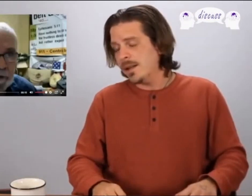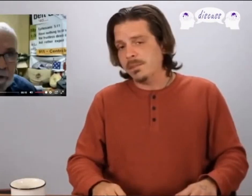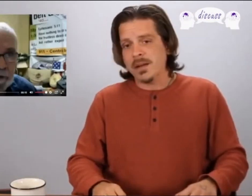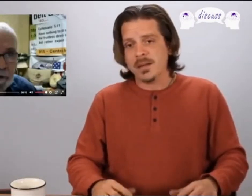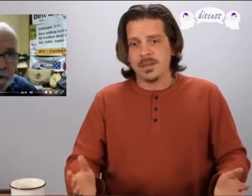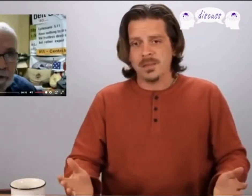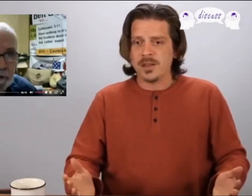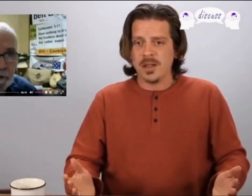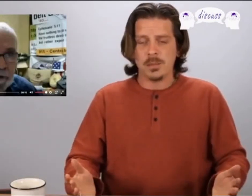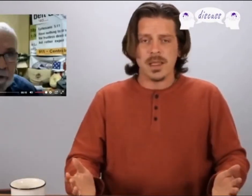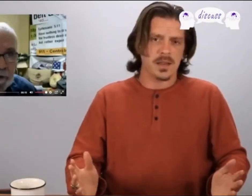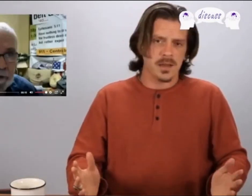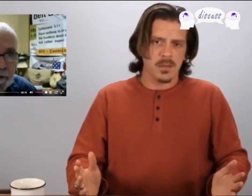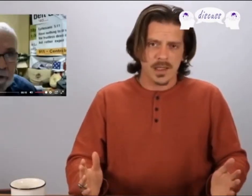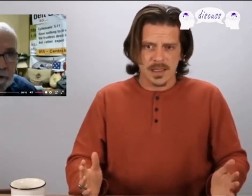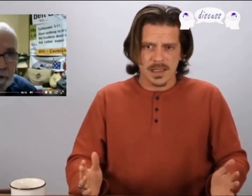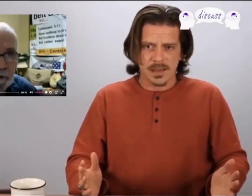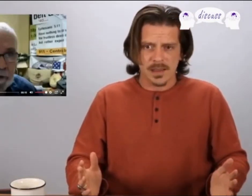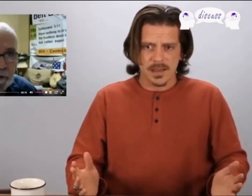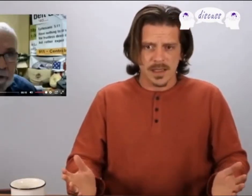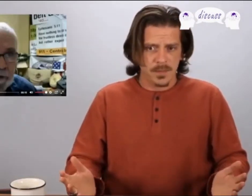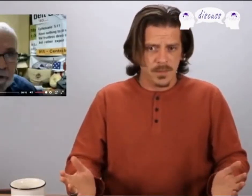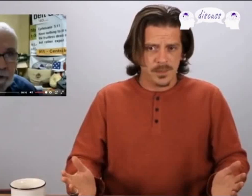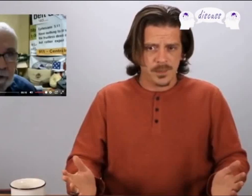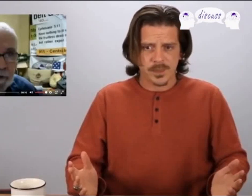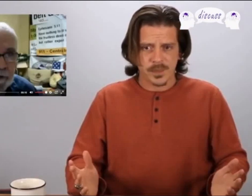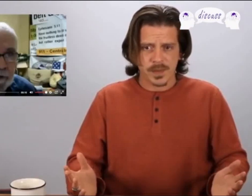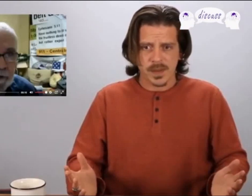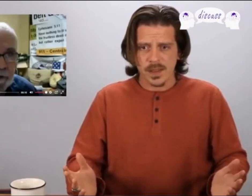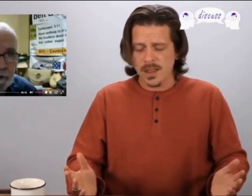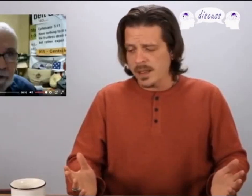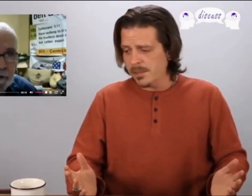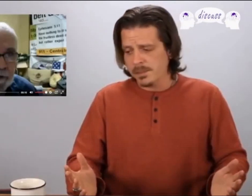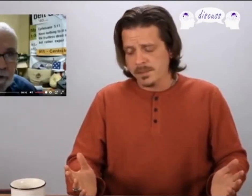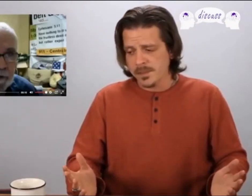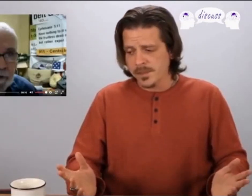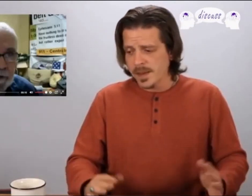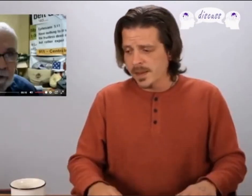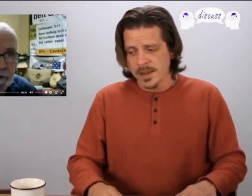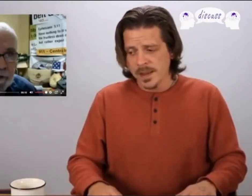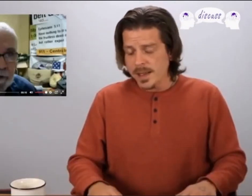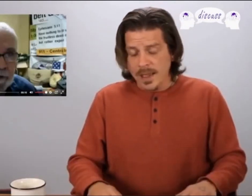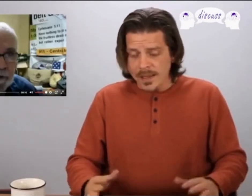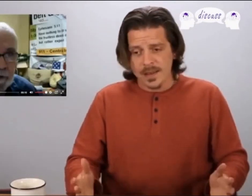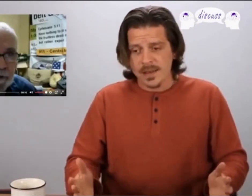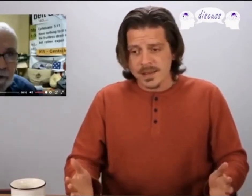about as much of a basic summary that I can give again this